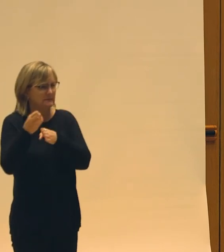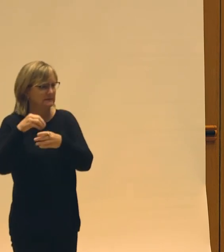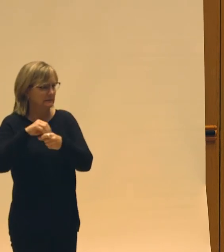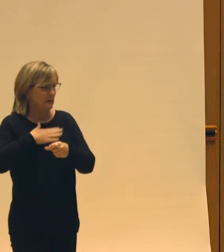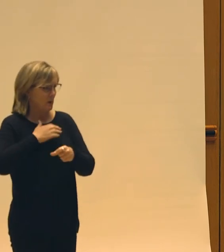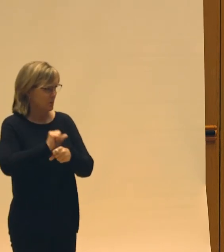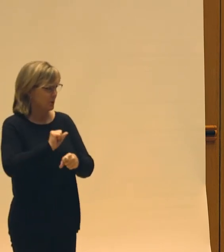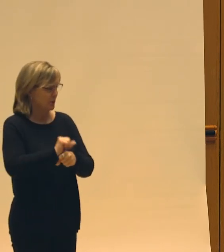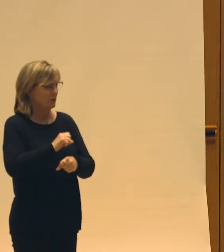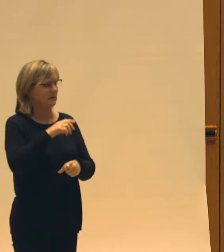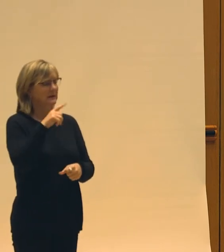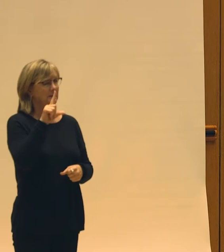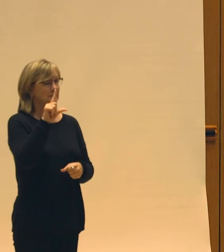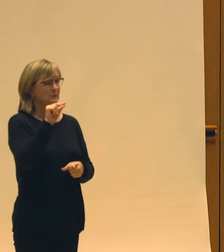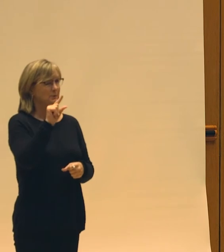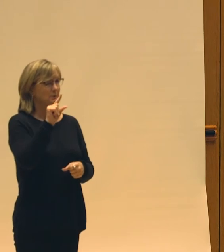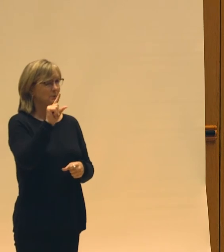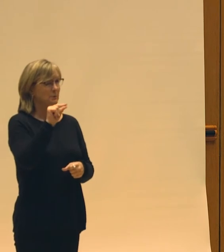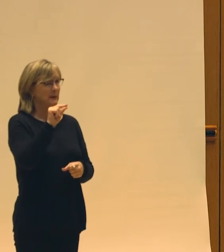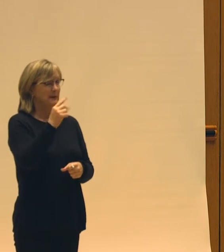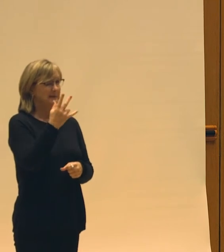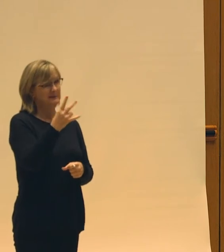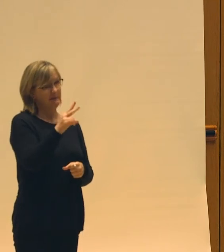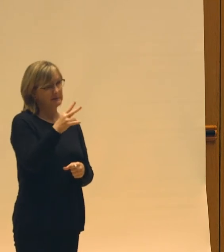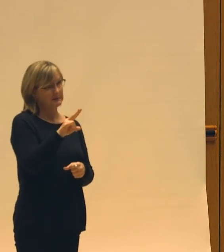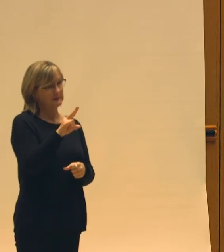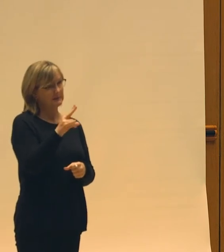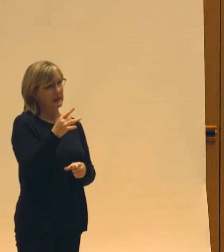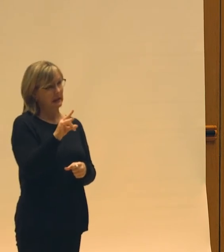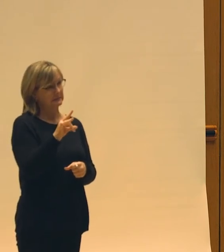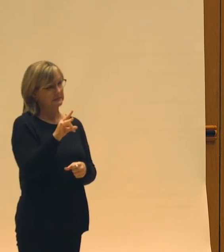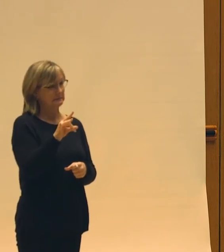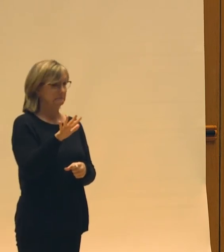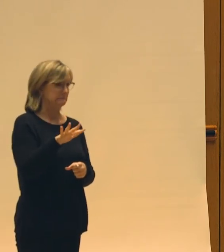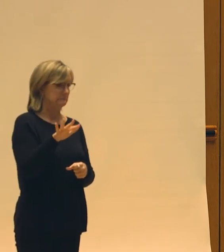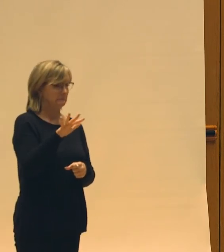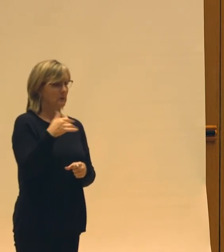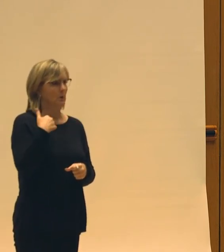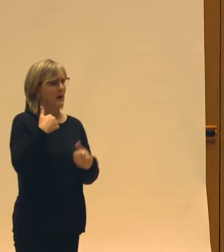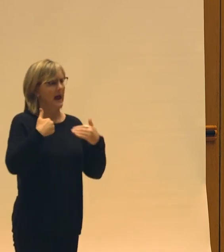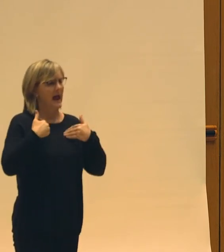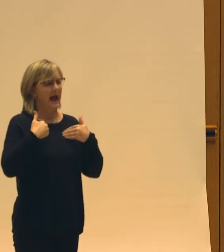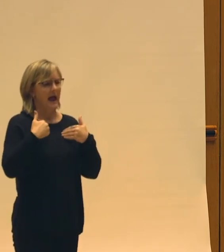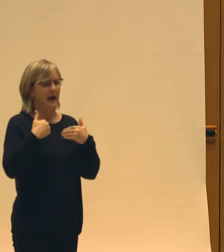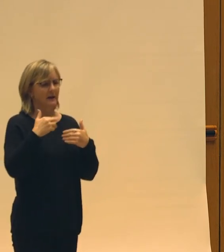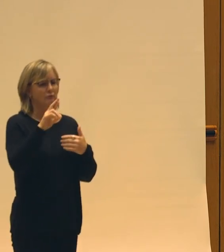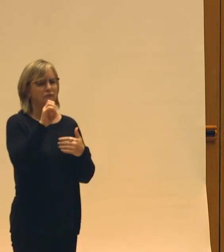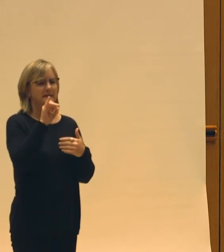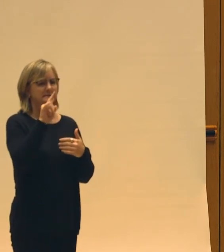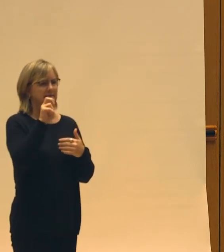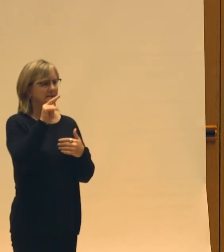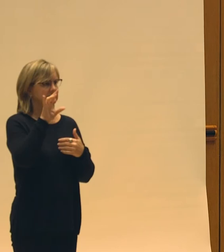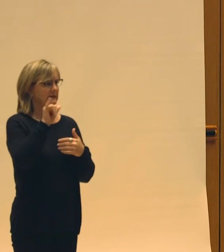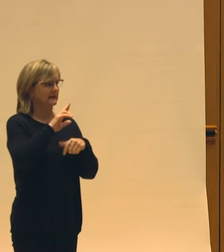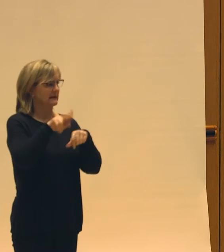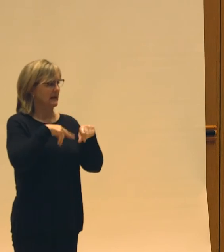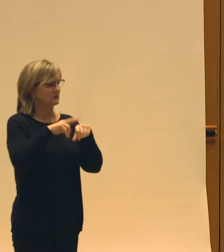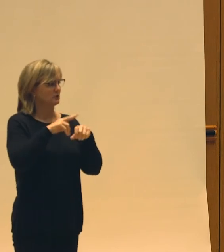2017 or 18, we had a residency at the National Choreography